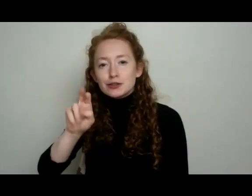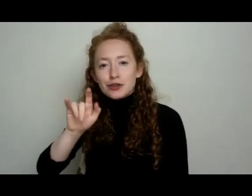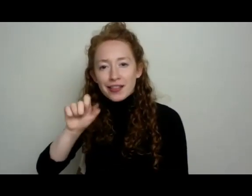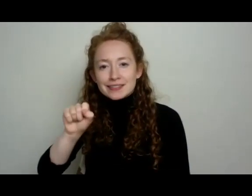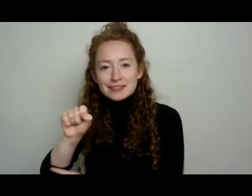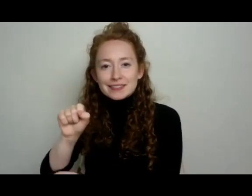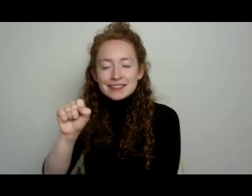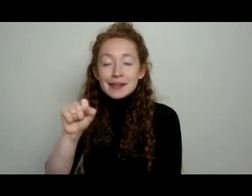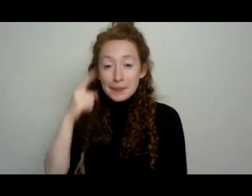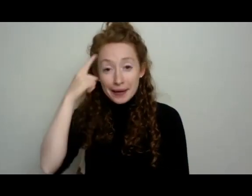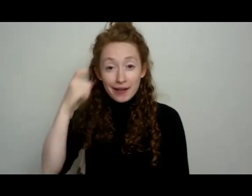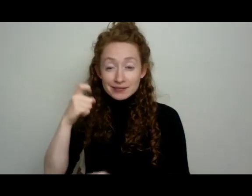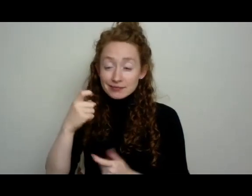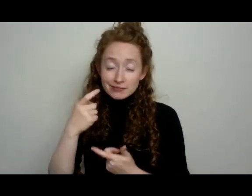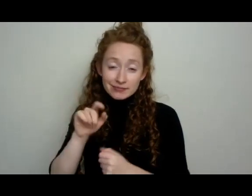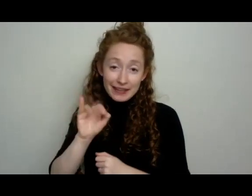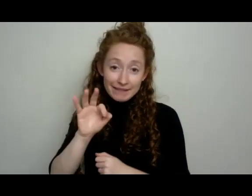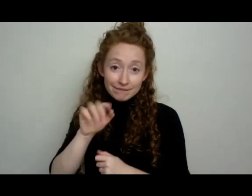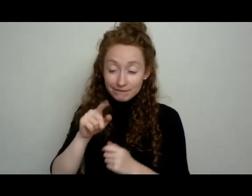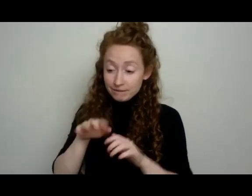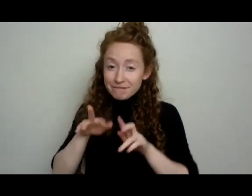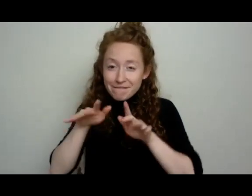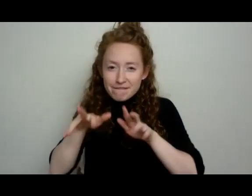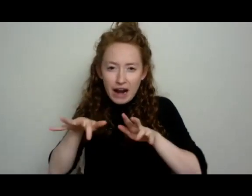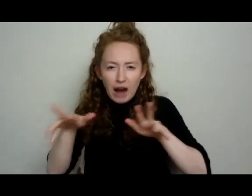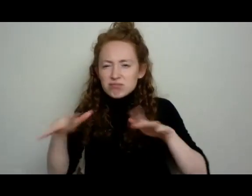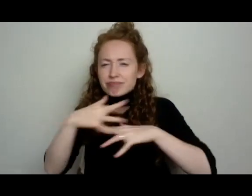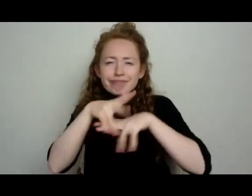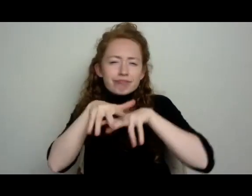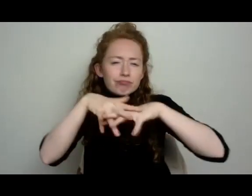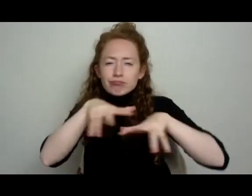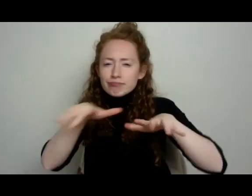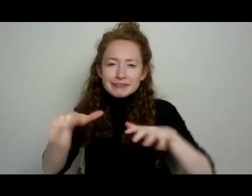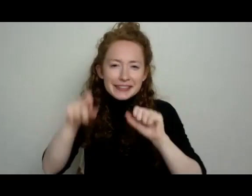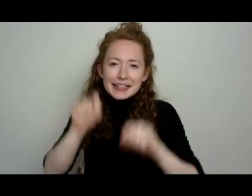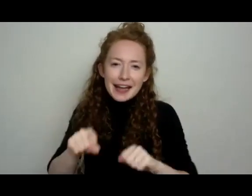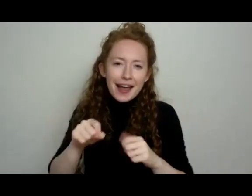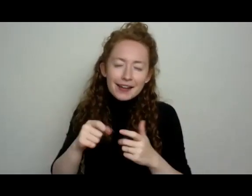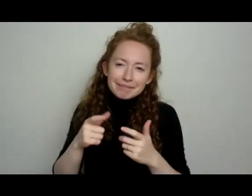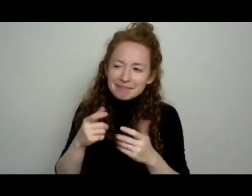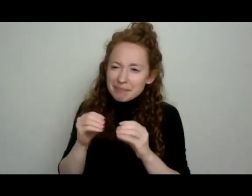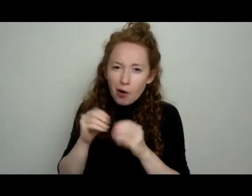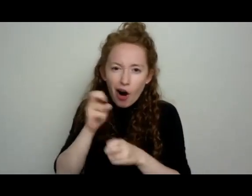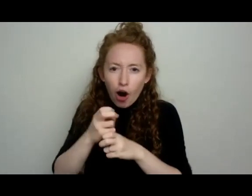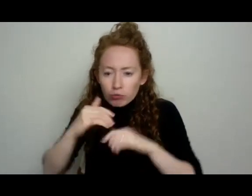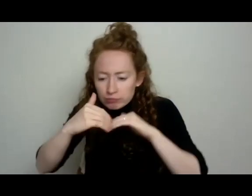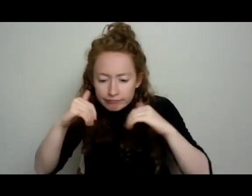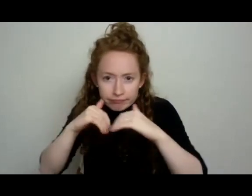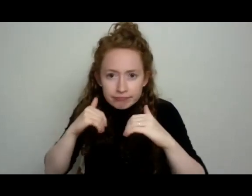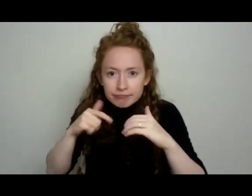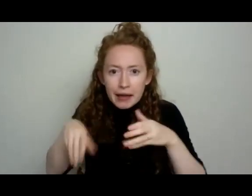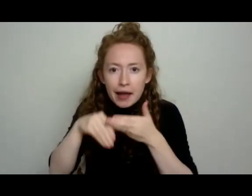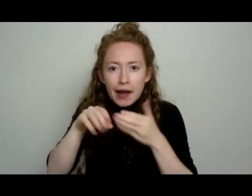start to vine, they're not vining in one direction, they're vining in any direction. And so it can be much more tricky to side dress